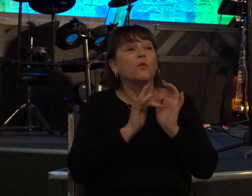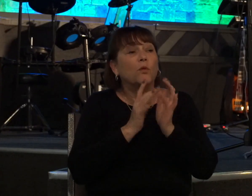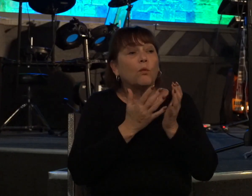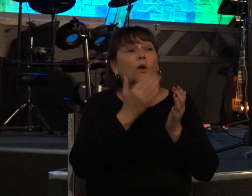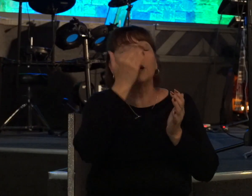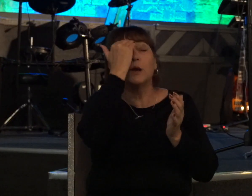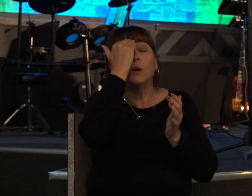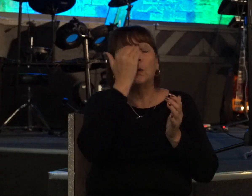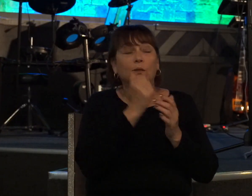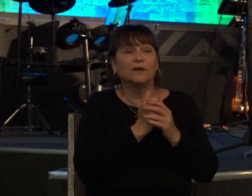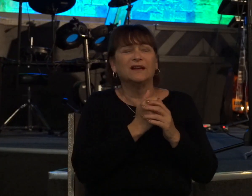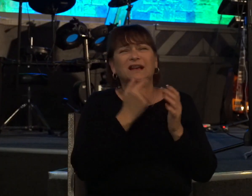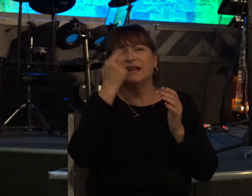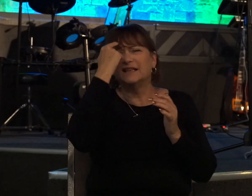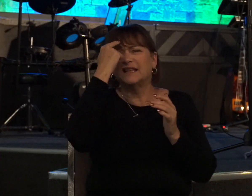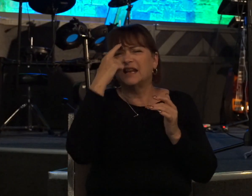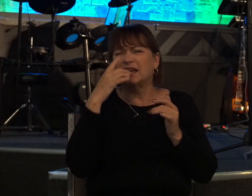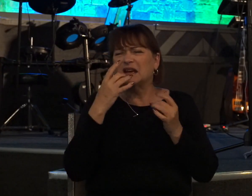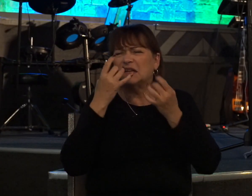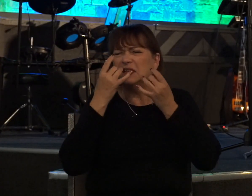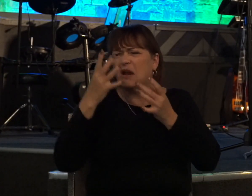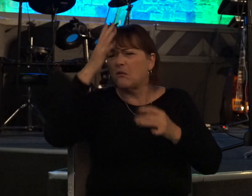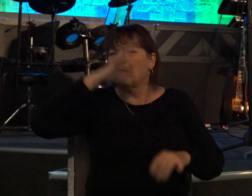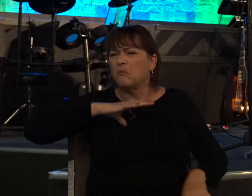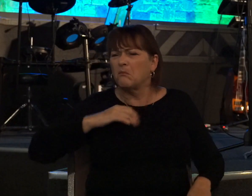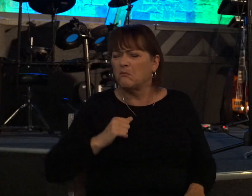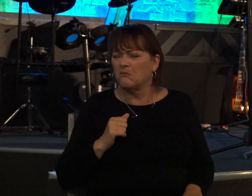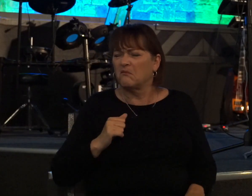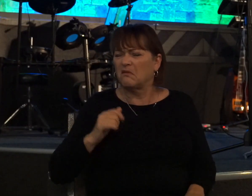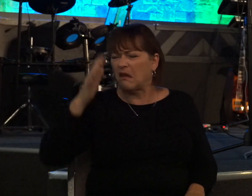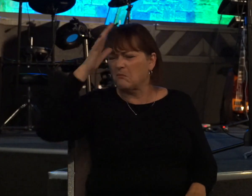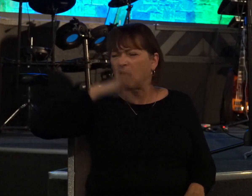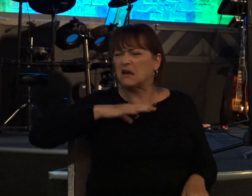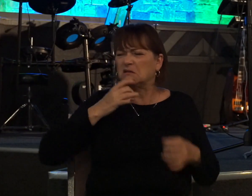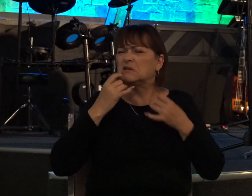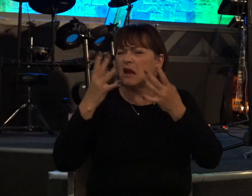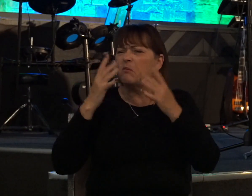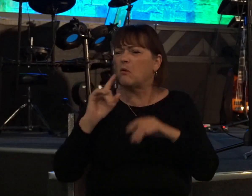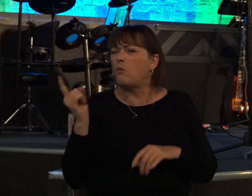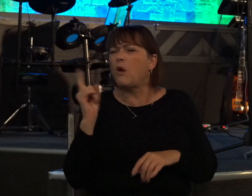david's thinking what a scumbag this guy is where does he have bring him to me now